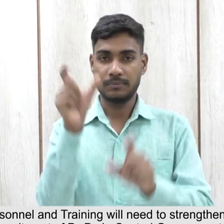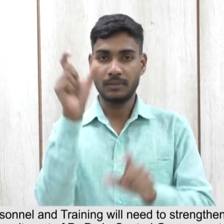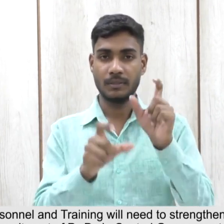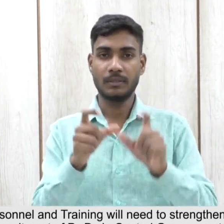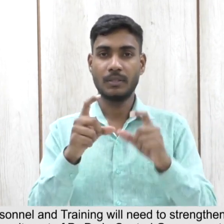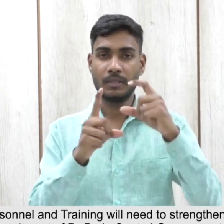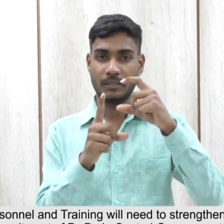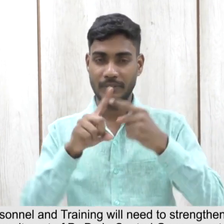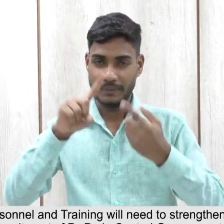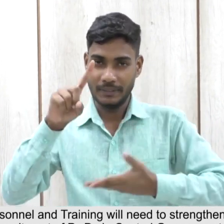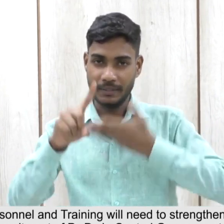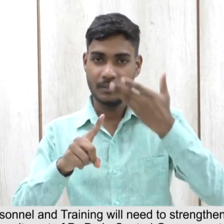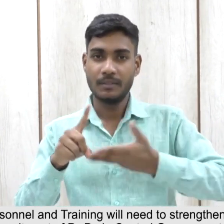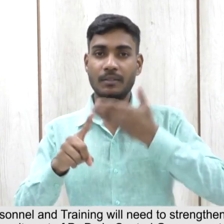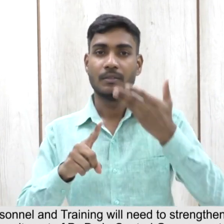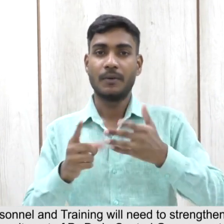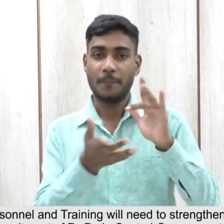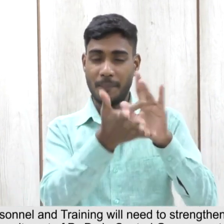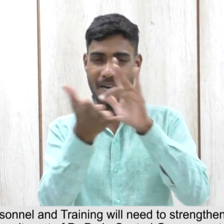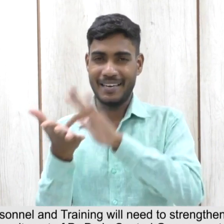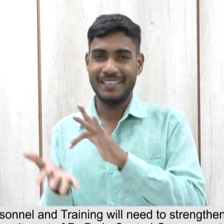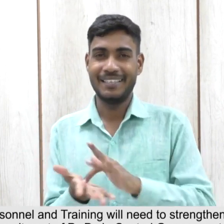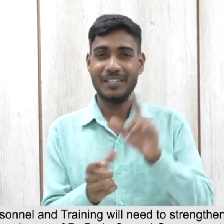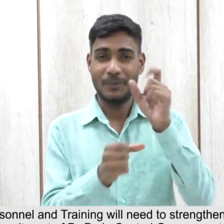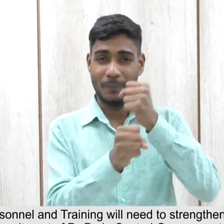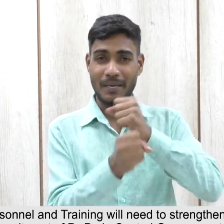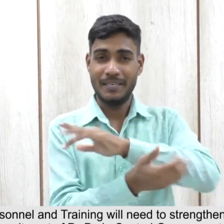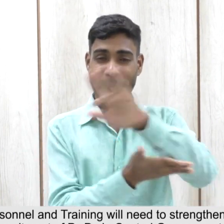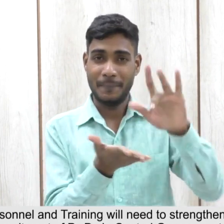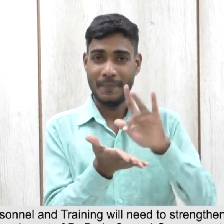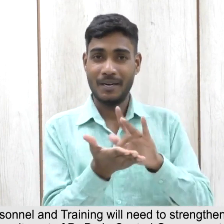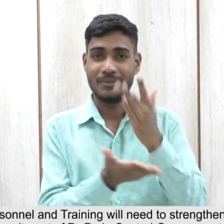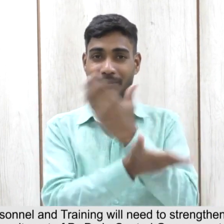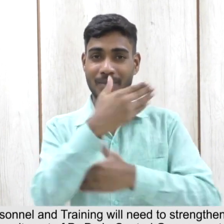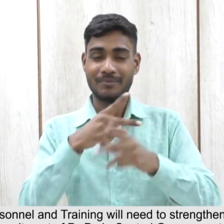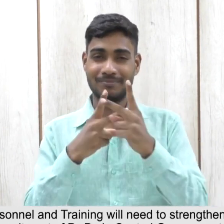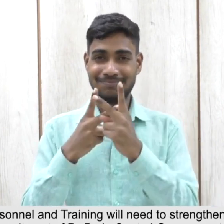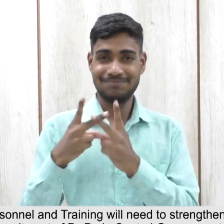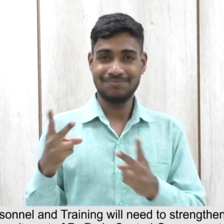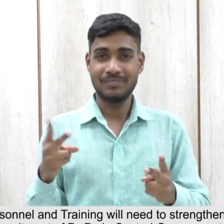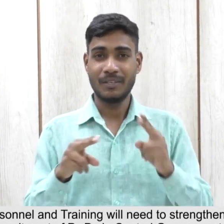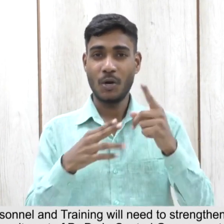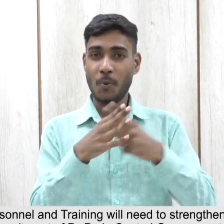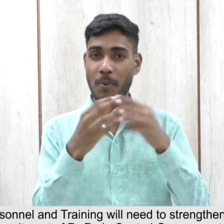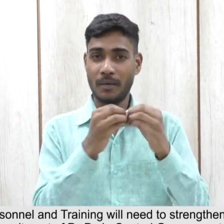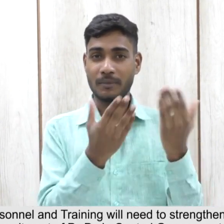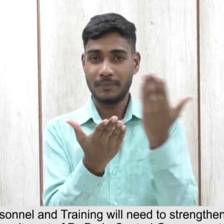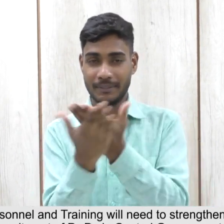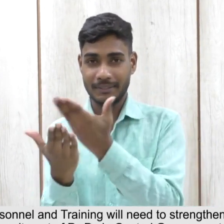need to strengthen its portal for capturing information relating to